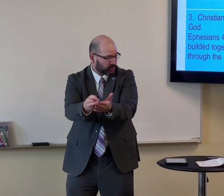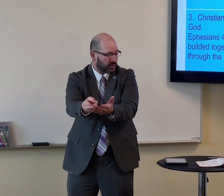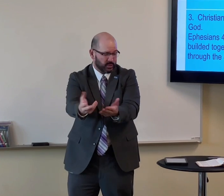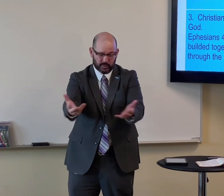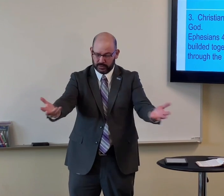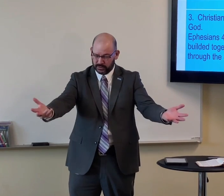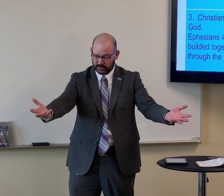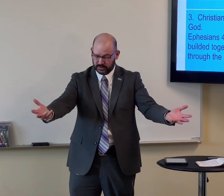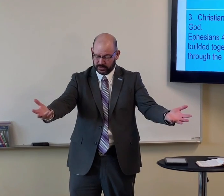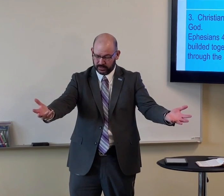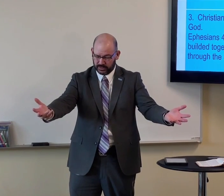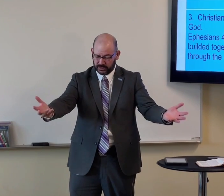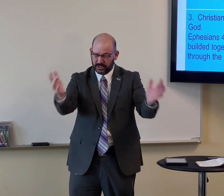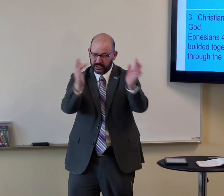beliefs the basic truths